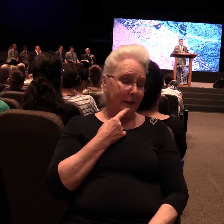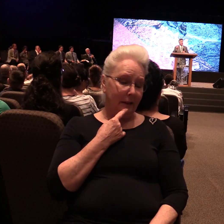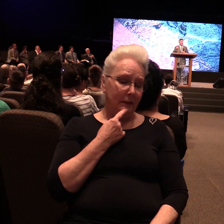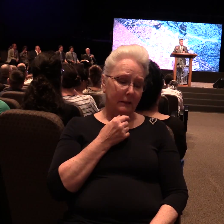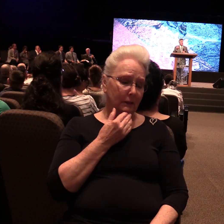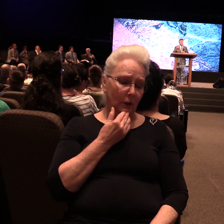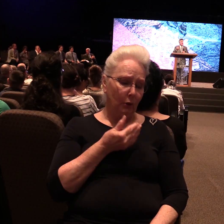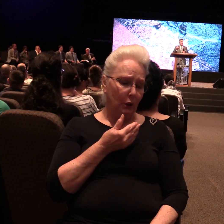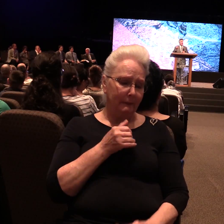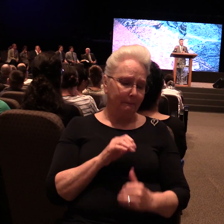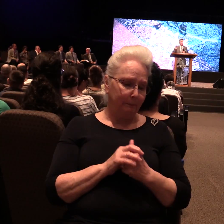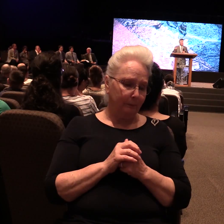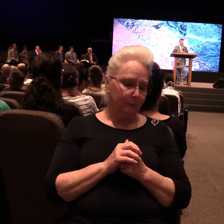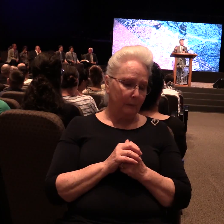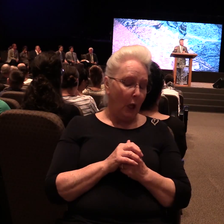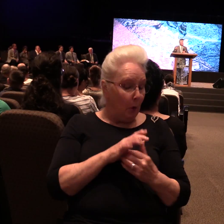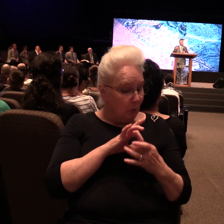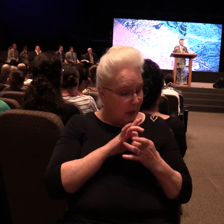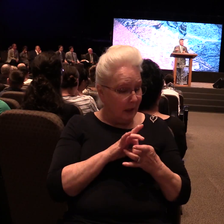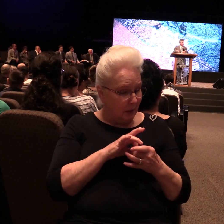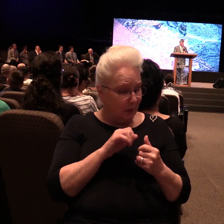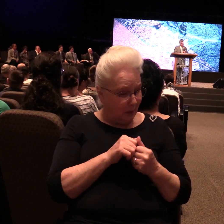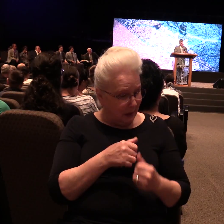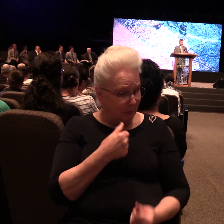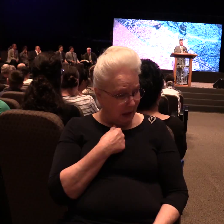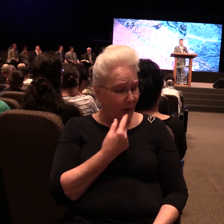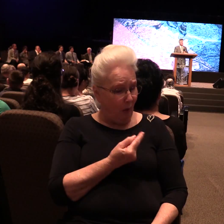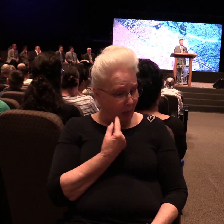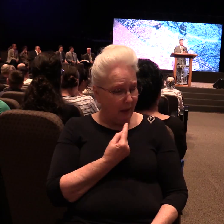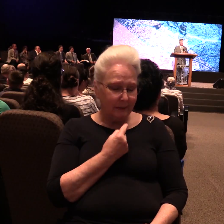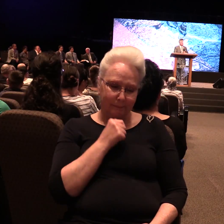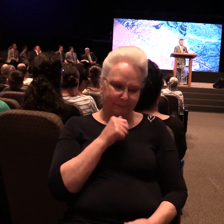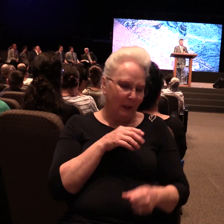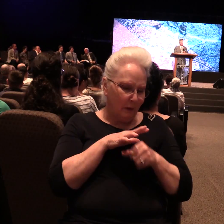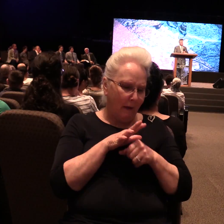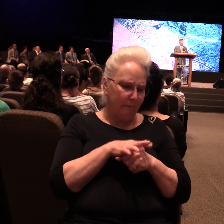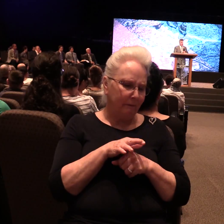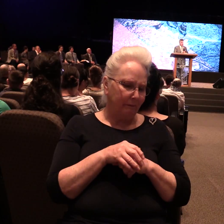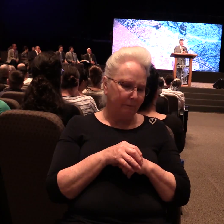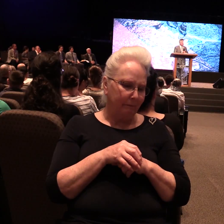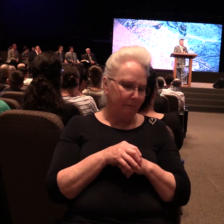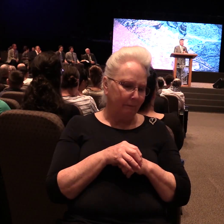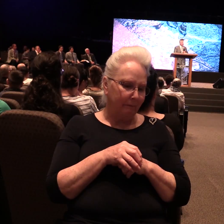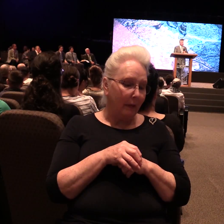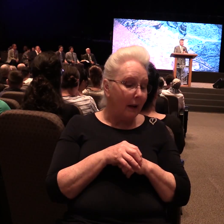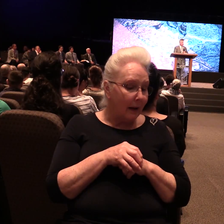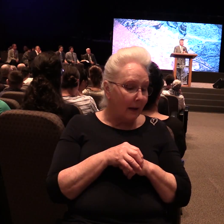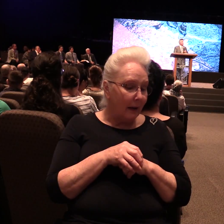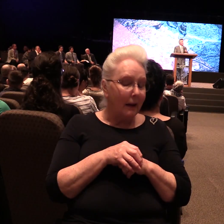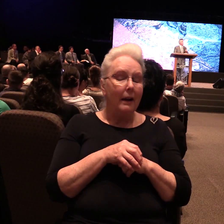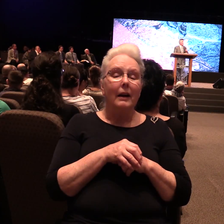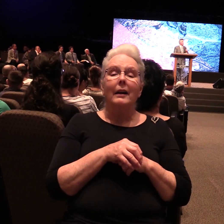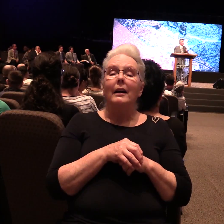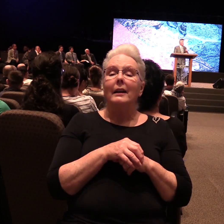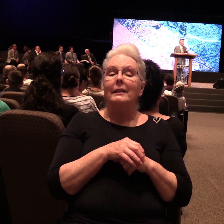said, relationship with me alone is not enough. Let me make it clear.